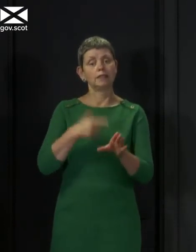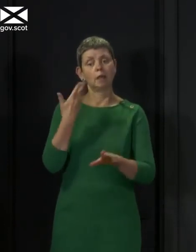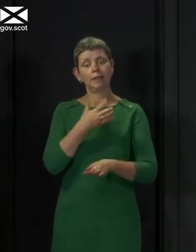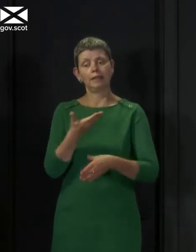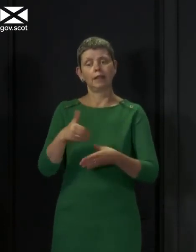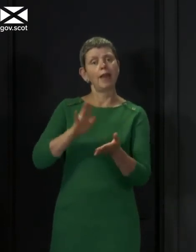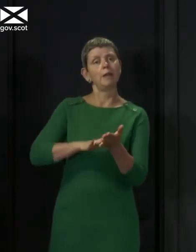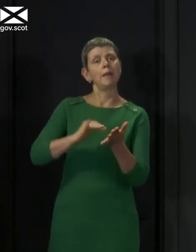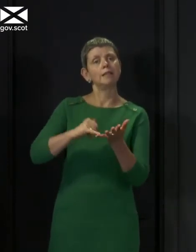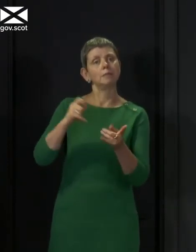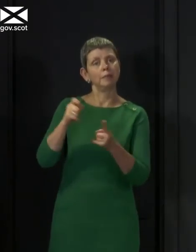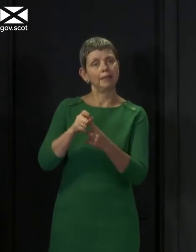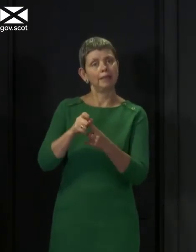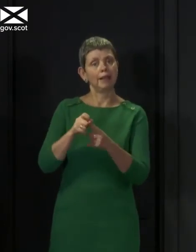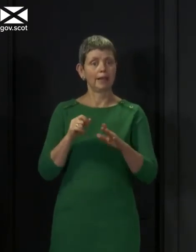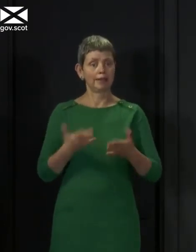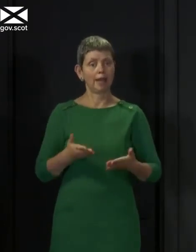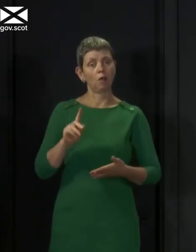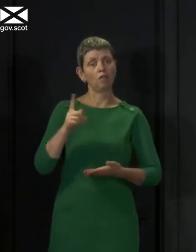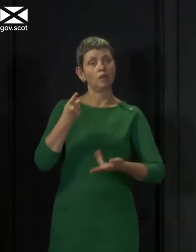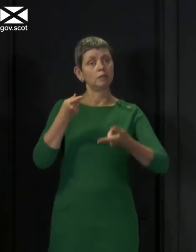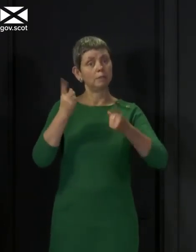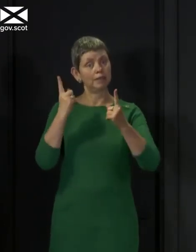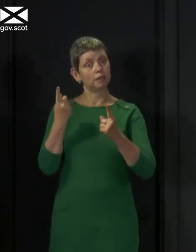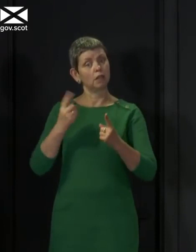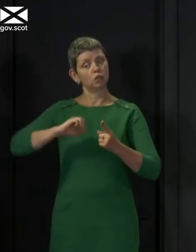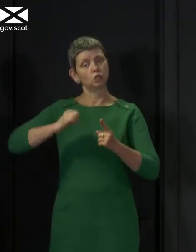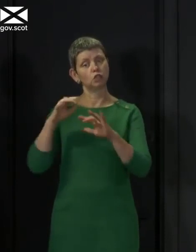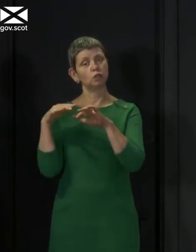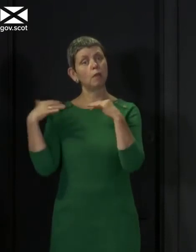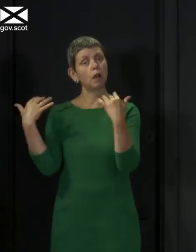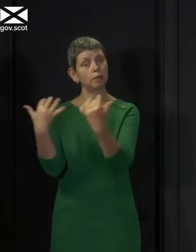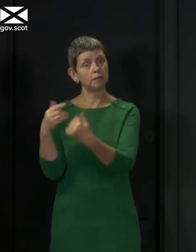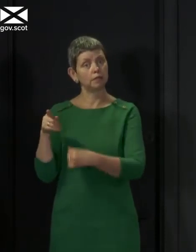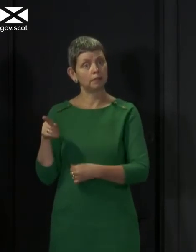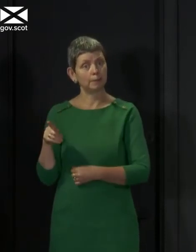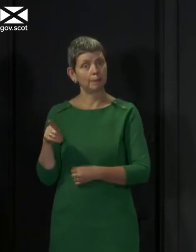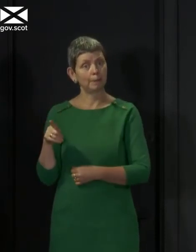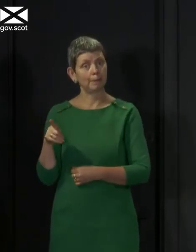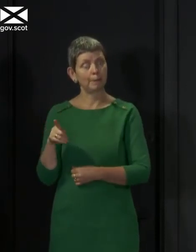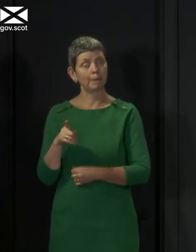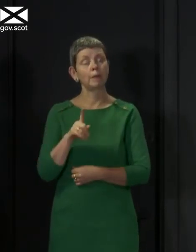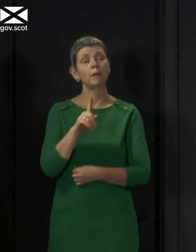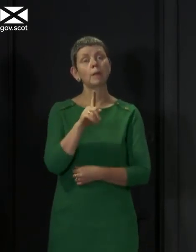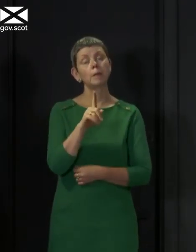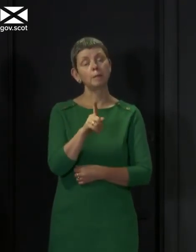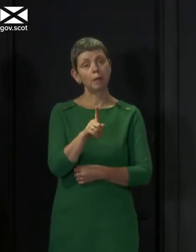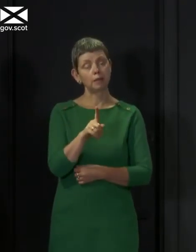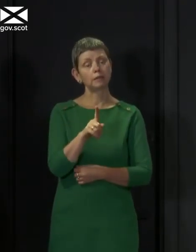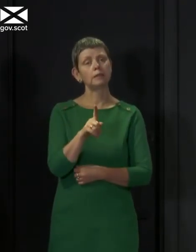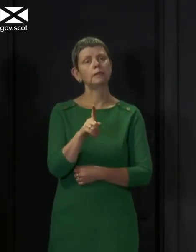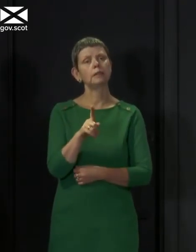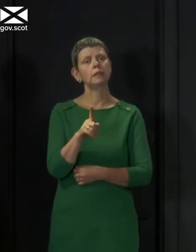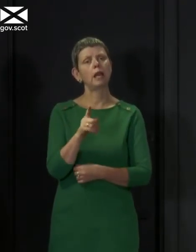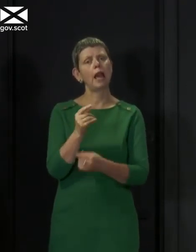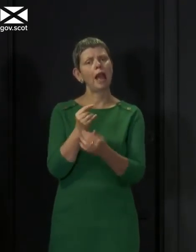Parliament. I'm now First Minister in that Parliament. But the number of members from our minority